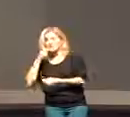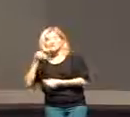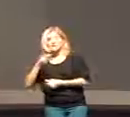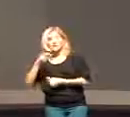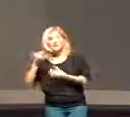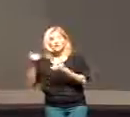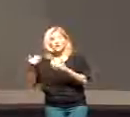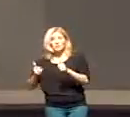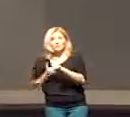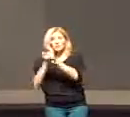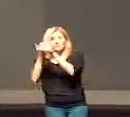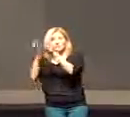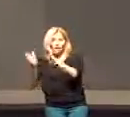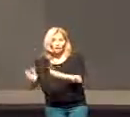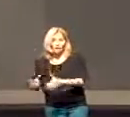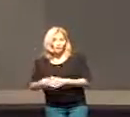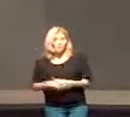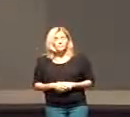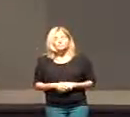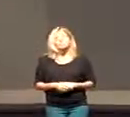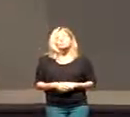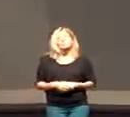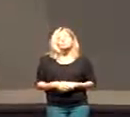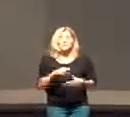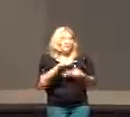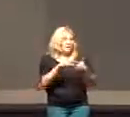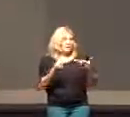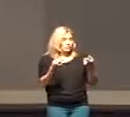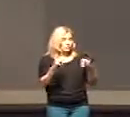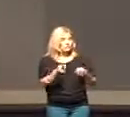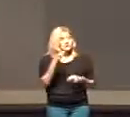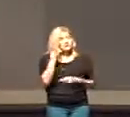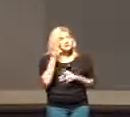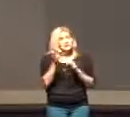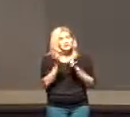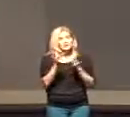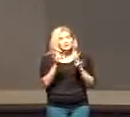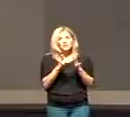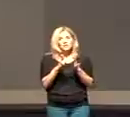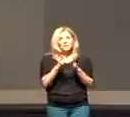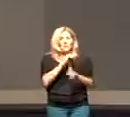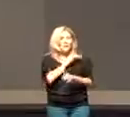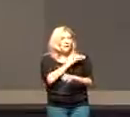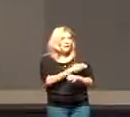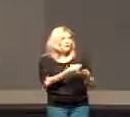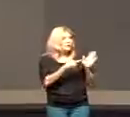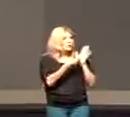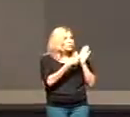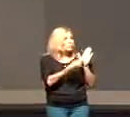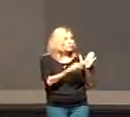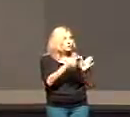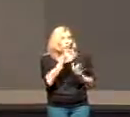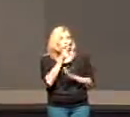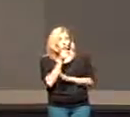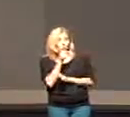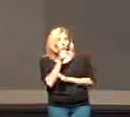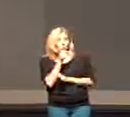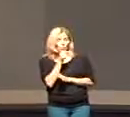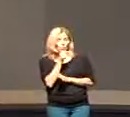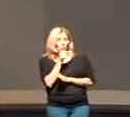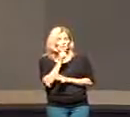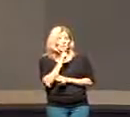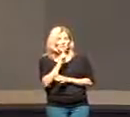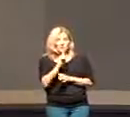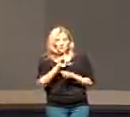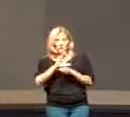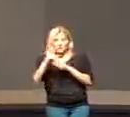a follower of his. In these three accounts that we're going to read, we see Jesus powerfully reveal who he is, culminating